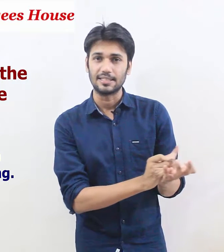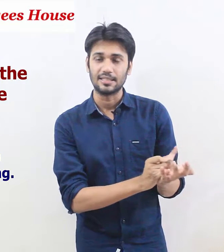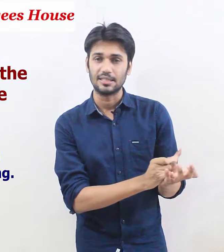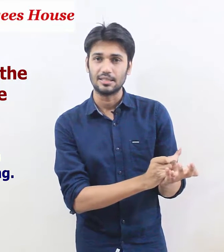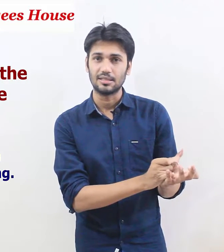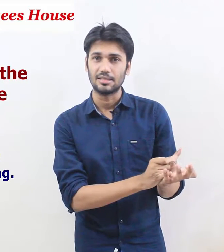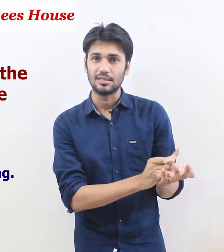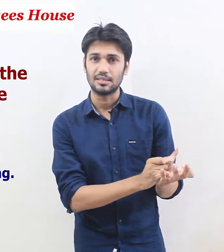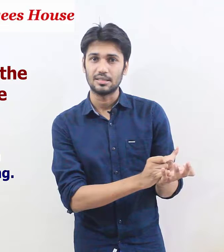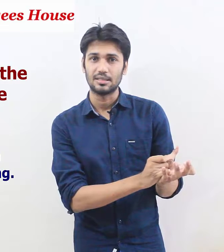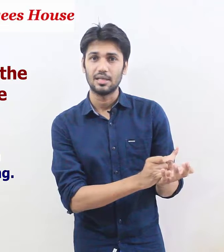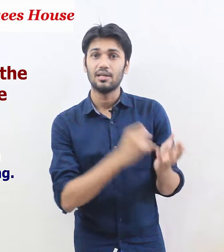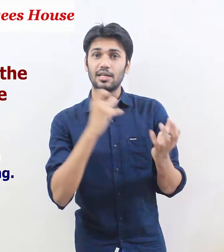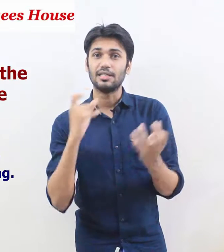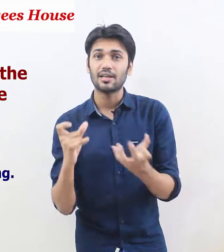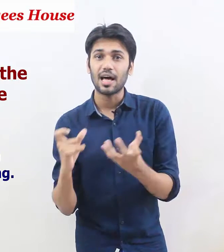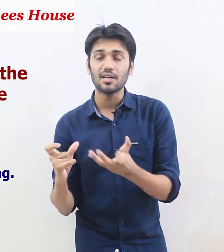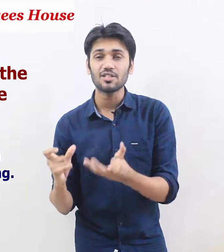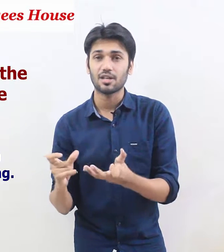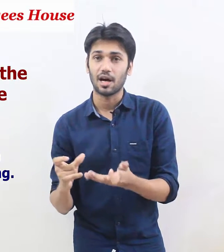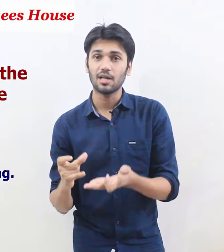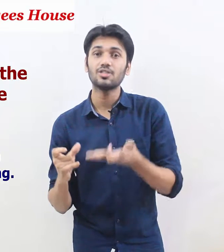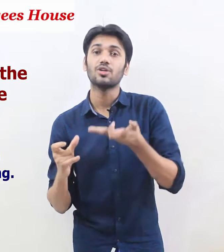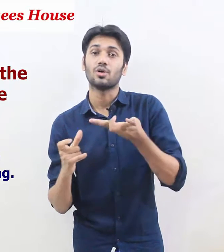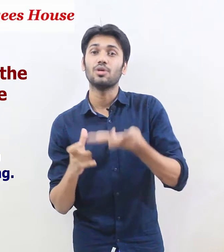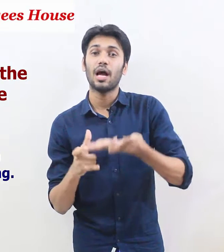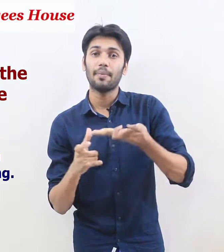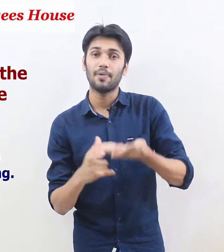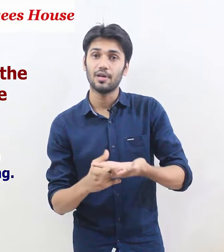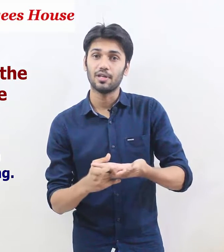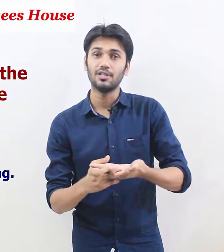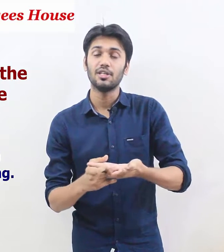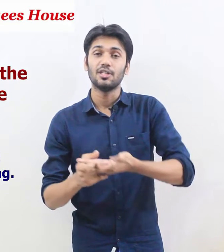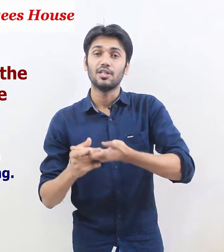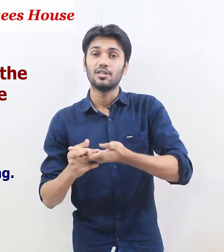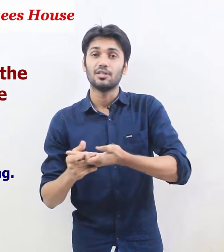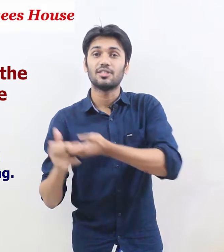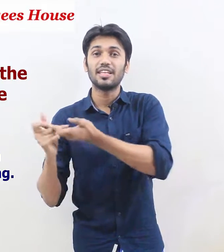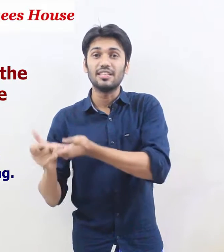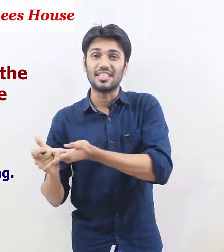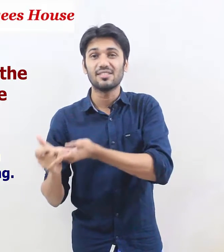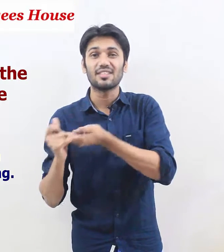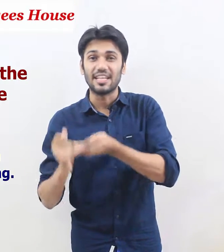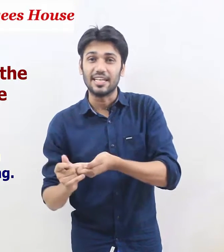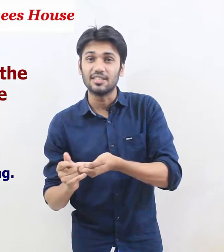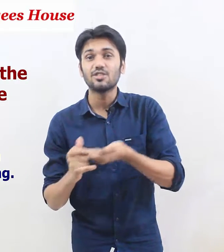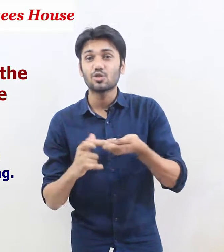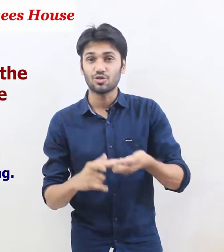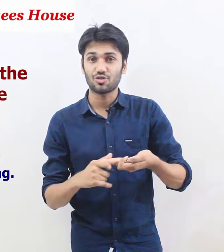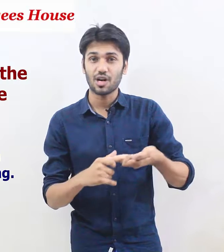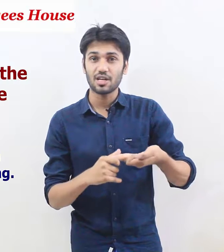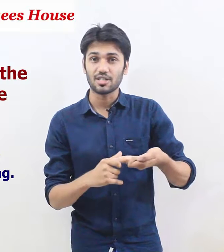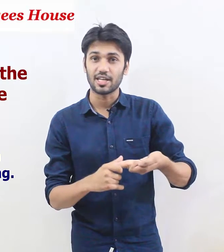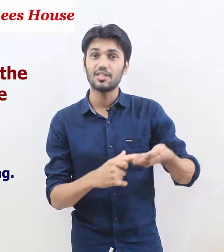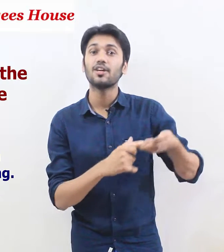in the last class we have learned the sentence is constructed